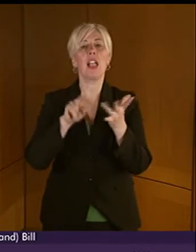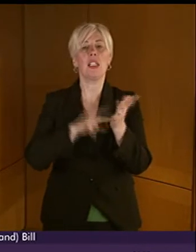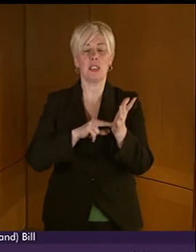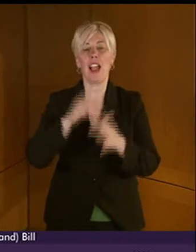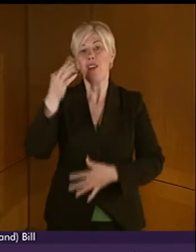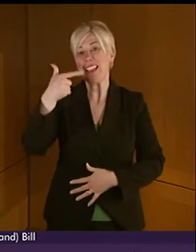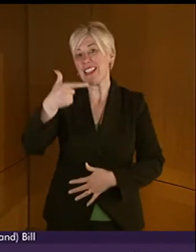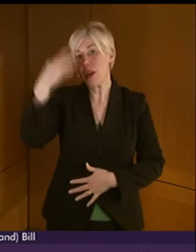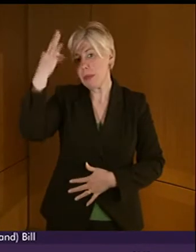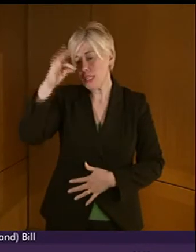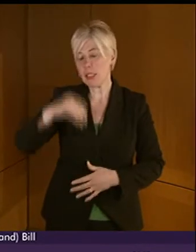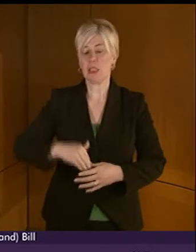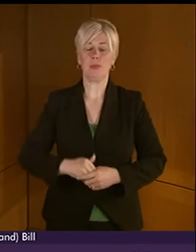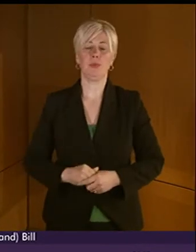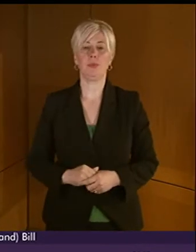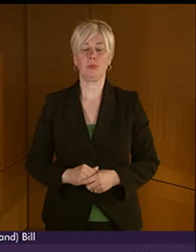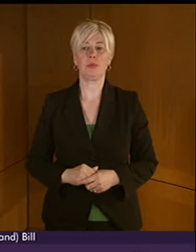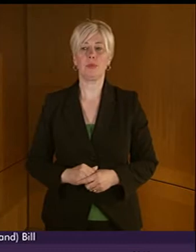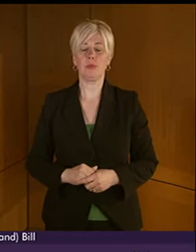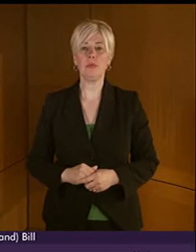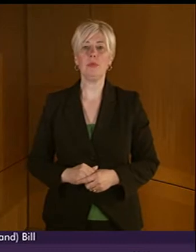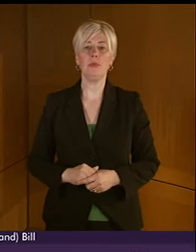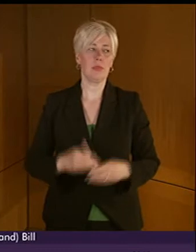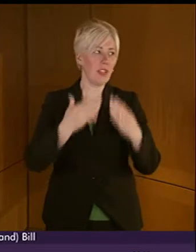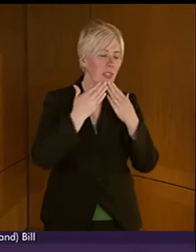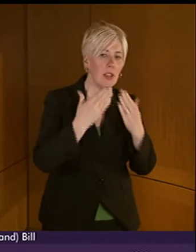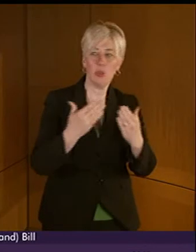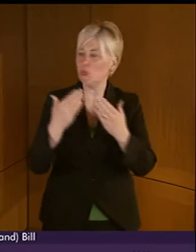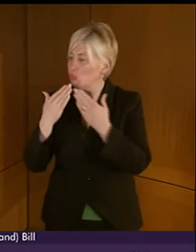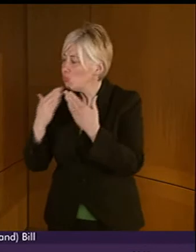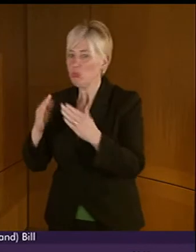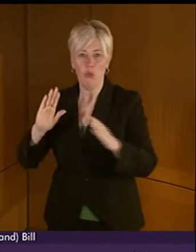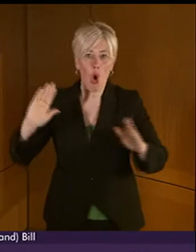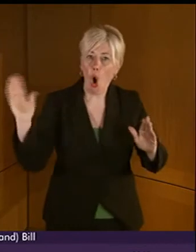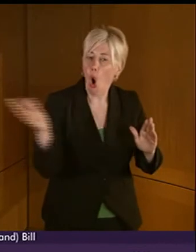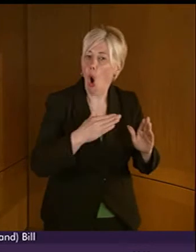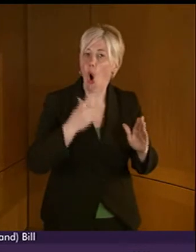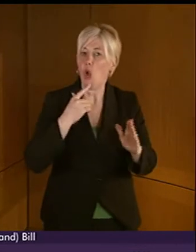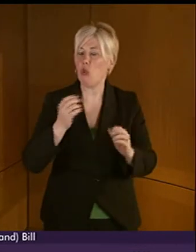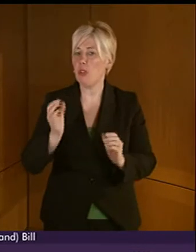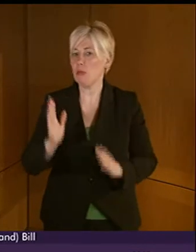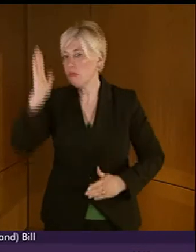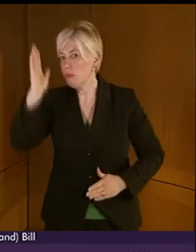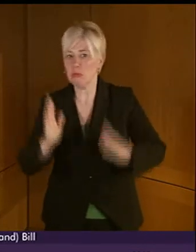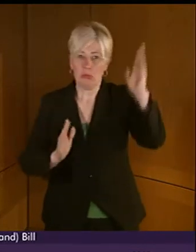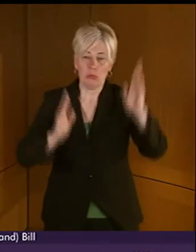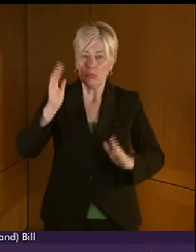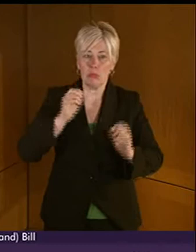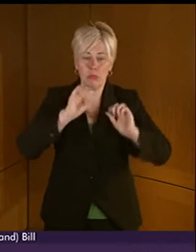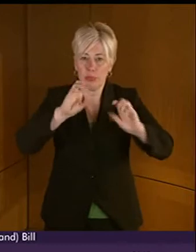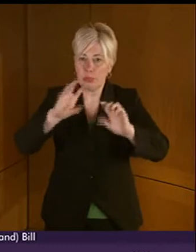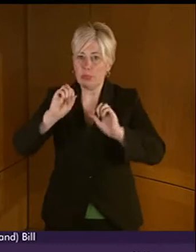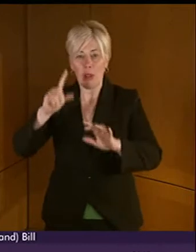of the And I would also like to thank every member who has spoken. I think it's been a very well-informed,